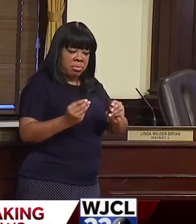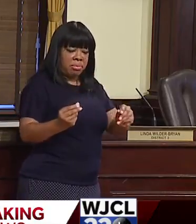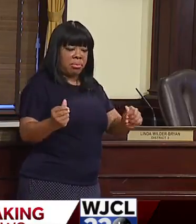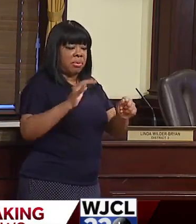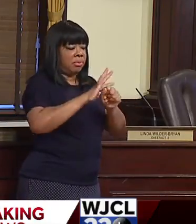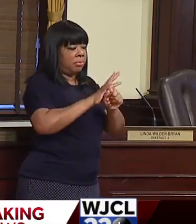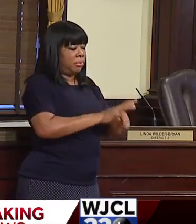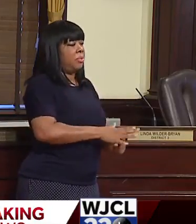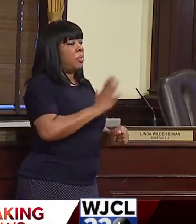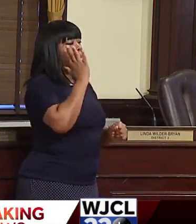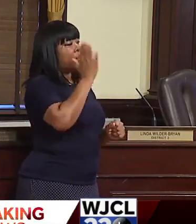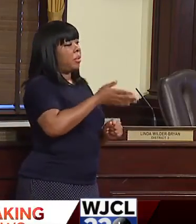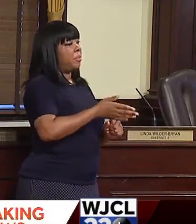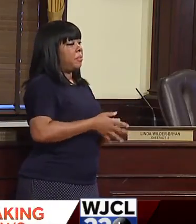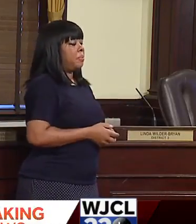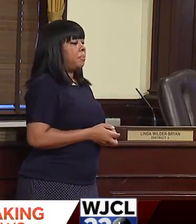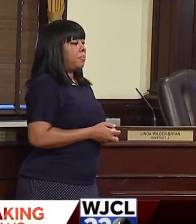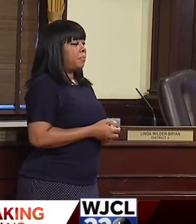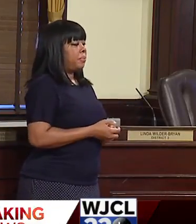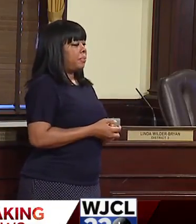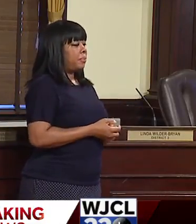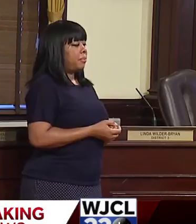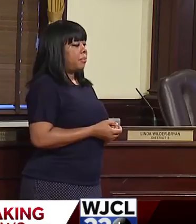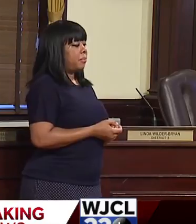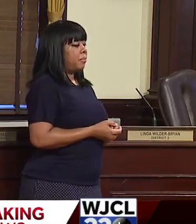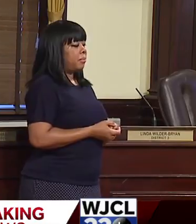for COVID-19.